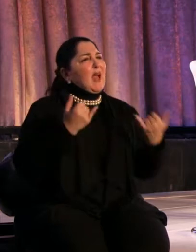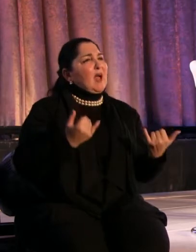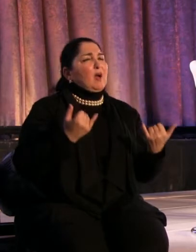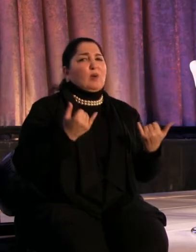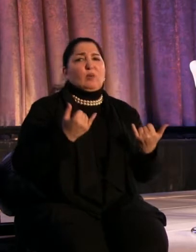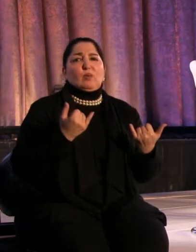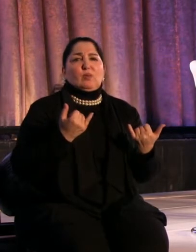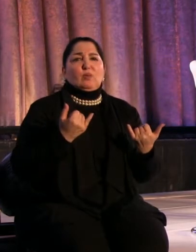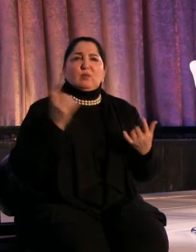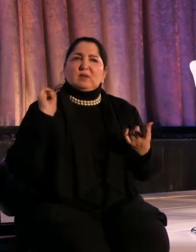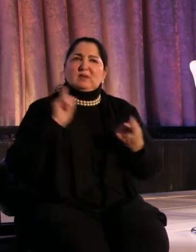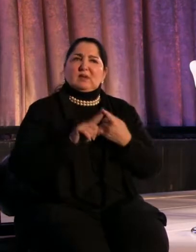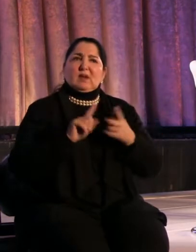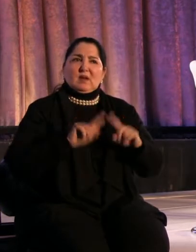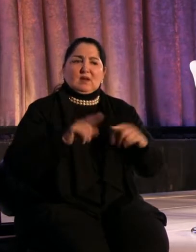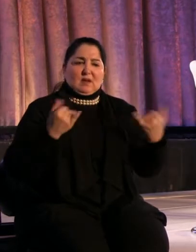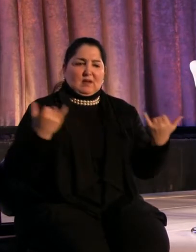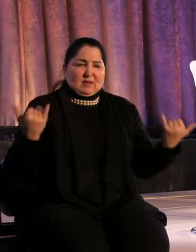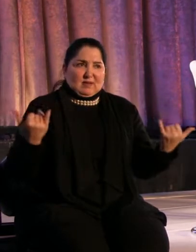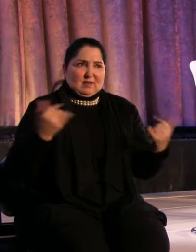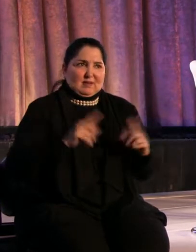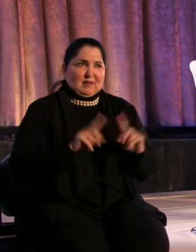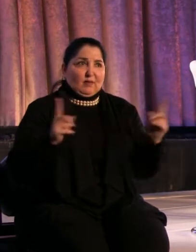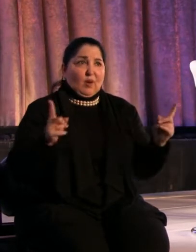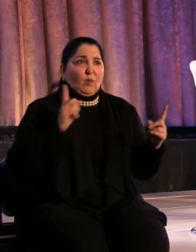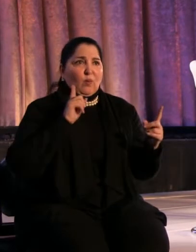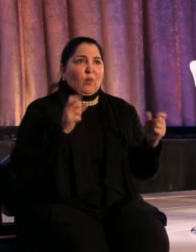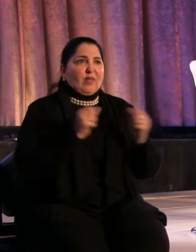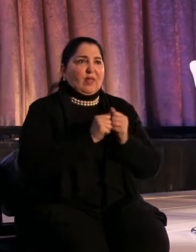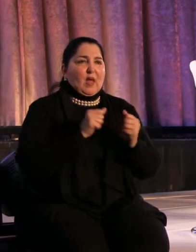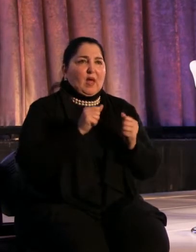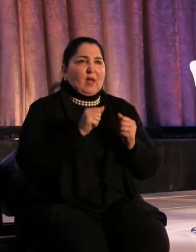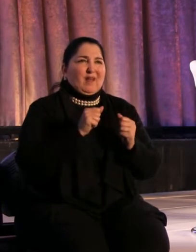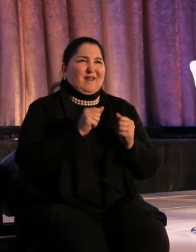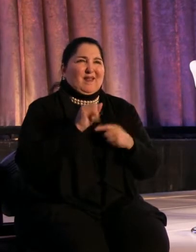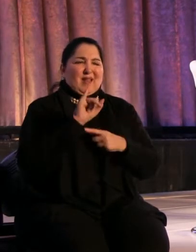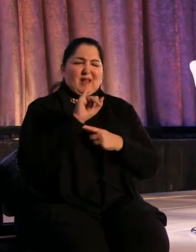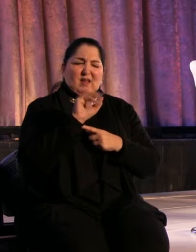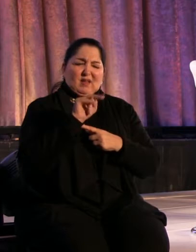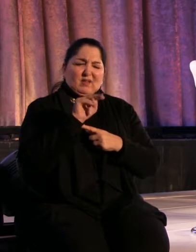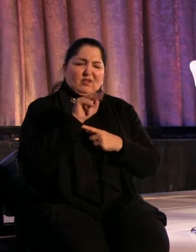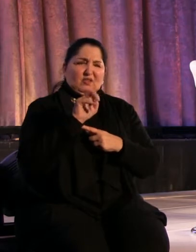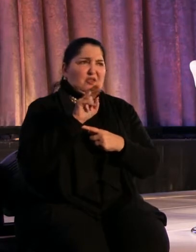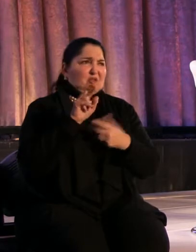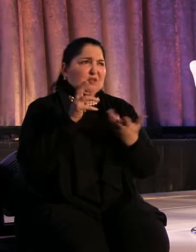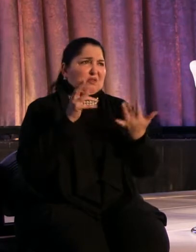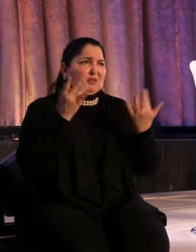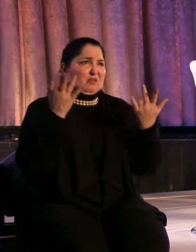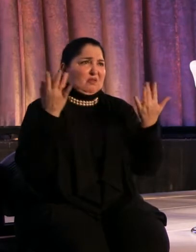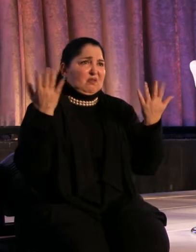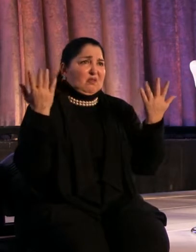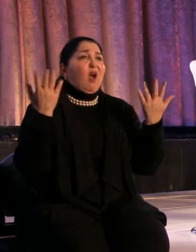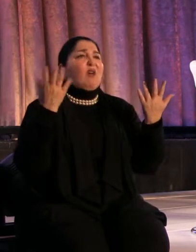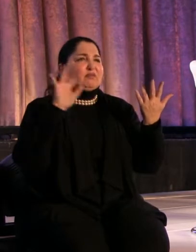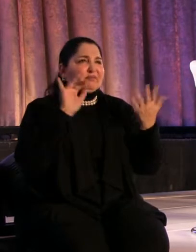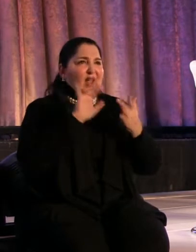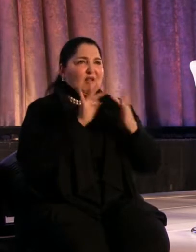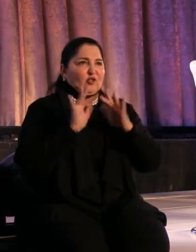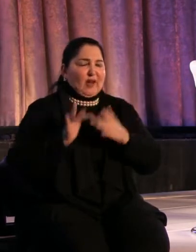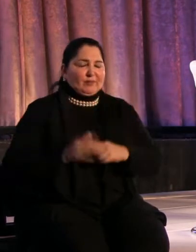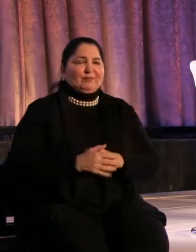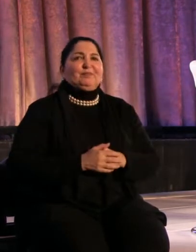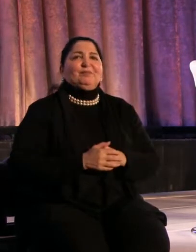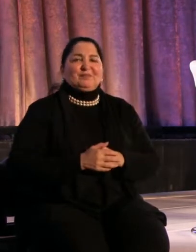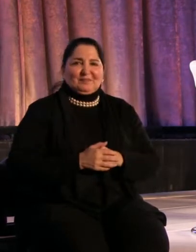the interweb net, that there are thousands